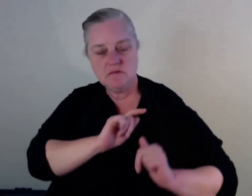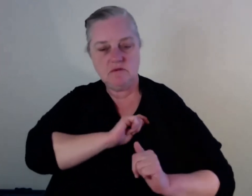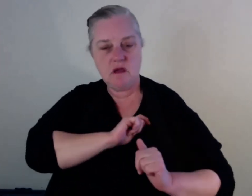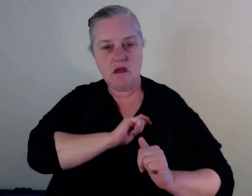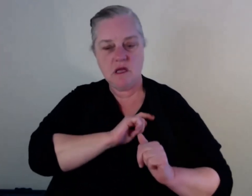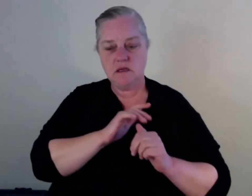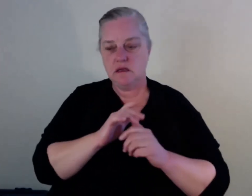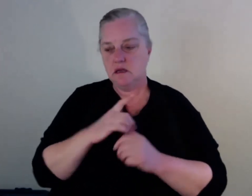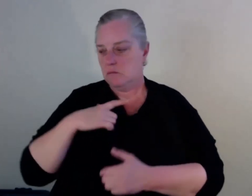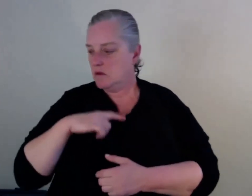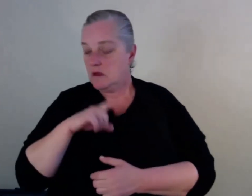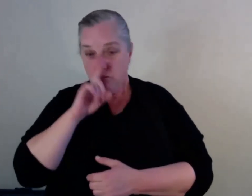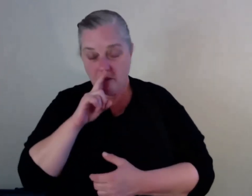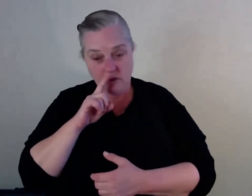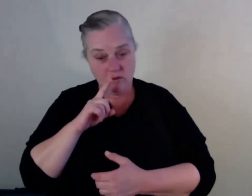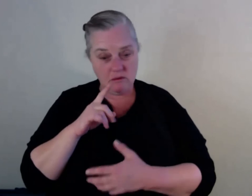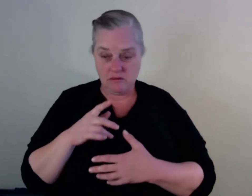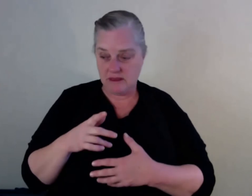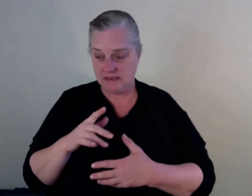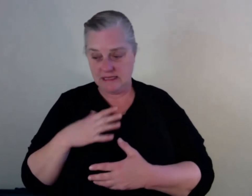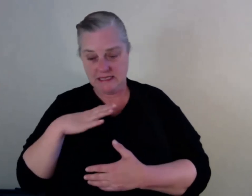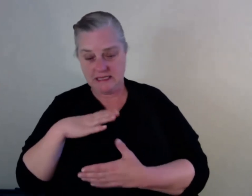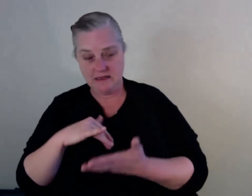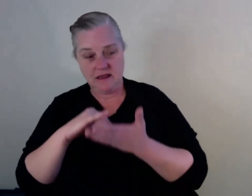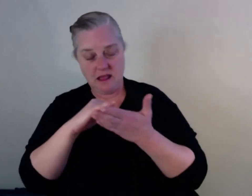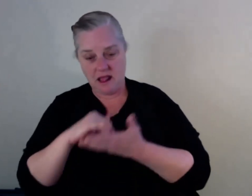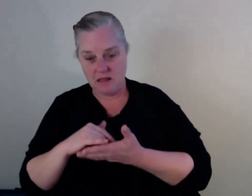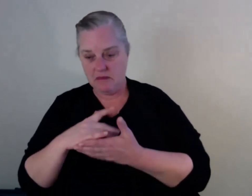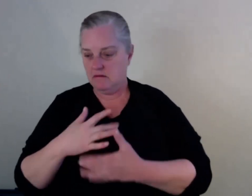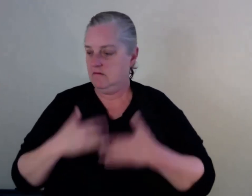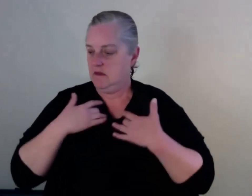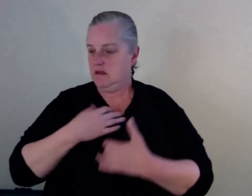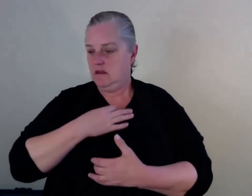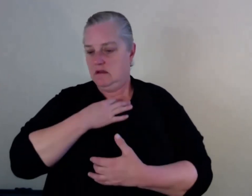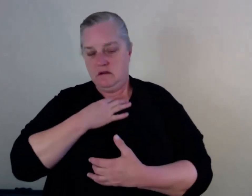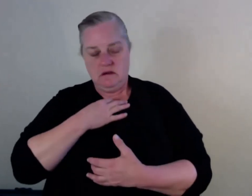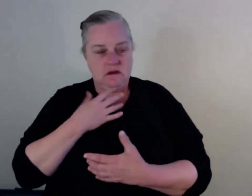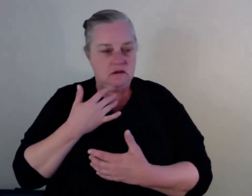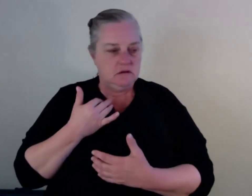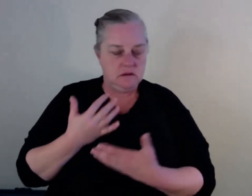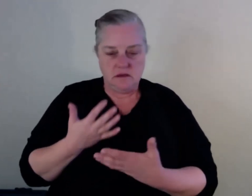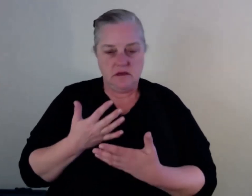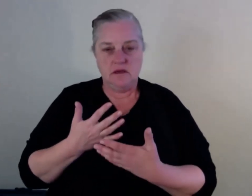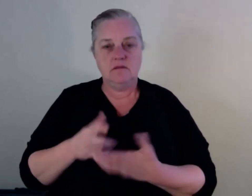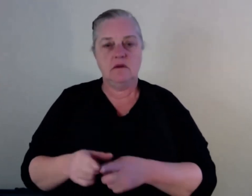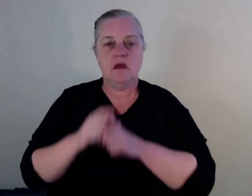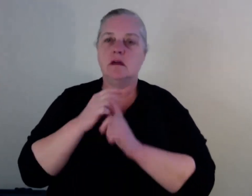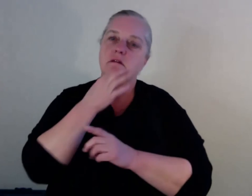then they can make an informed choice, whether they want to stay or, you know, or to get treatment basically. So, you know,